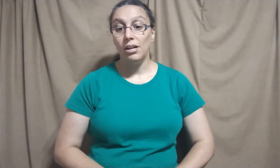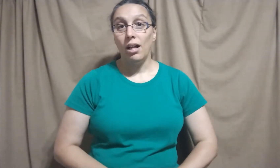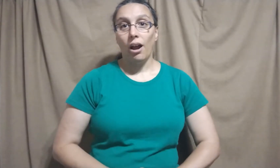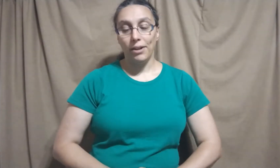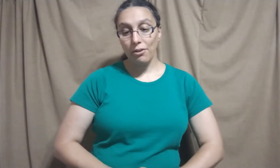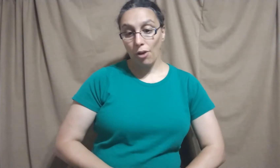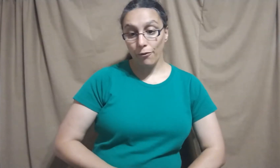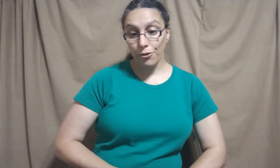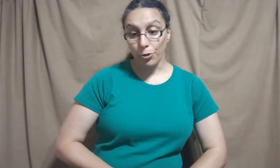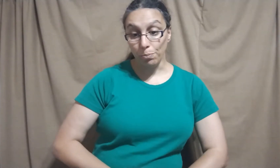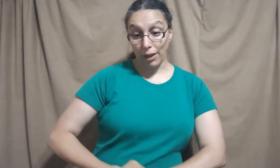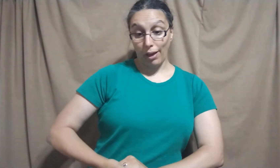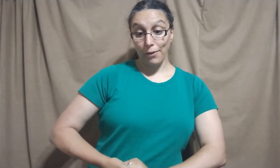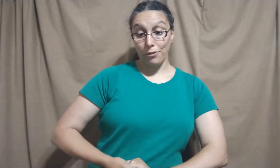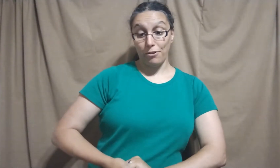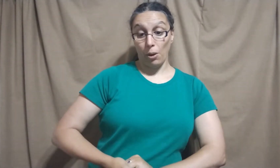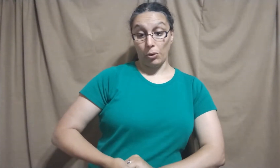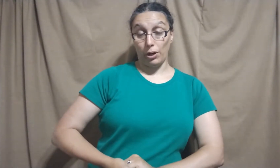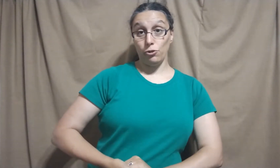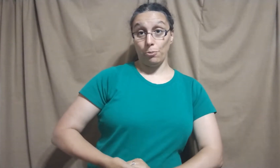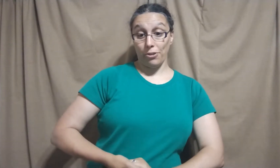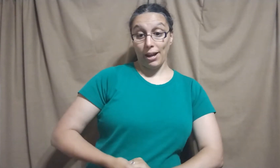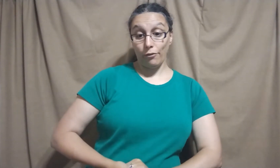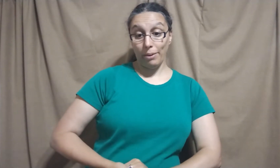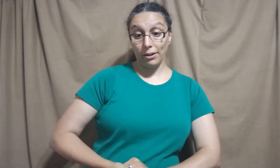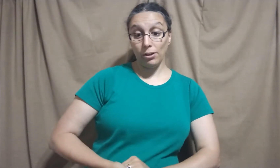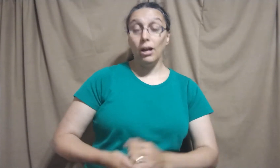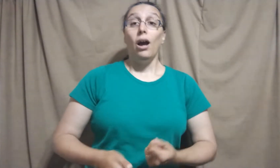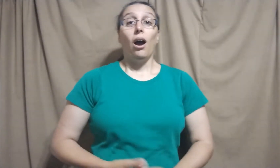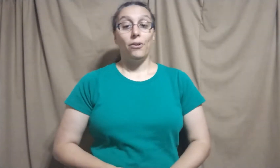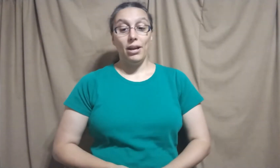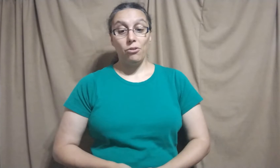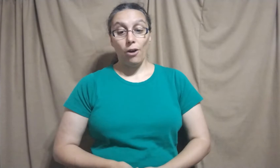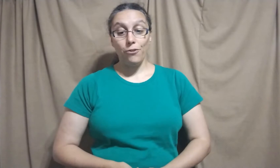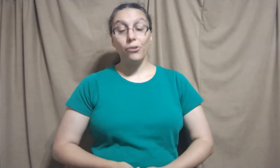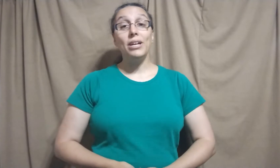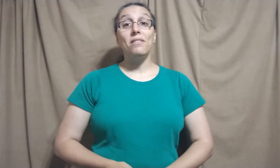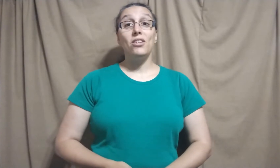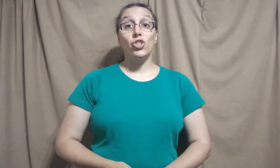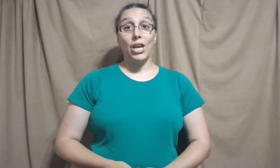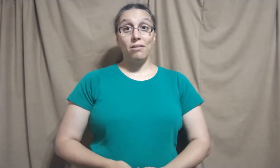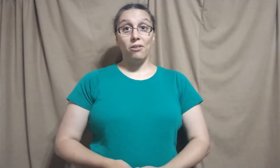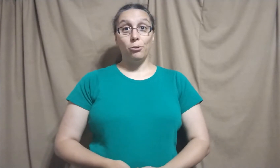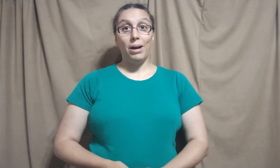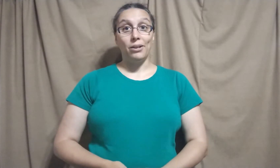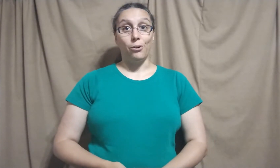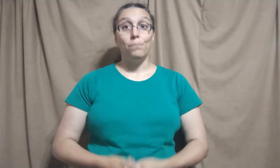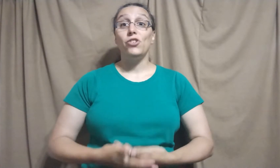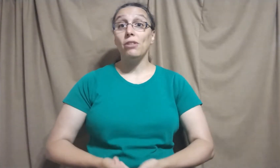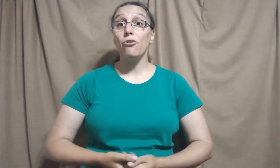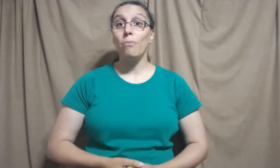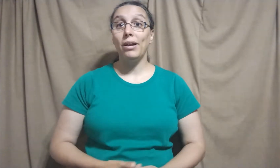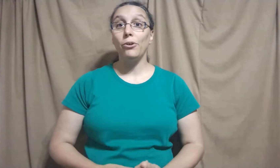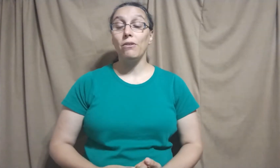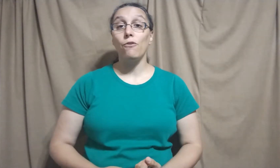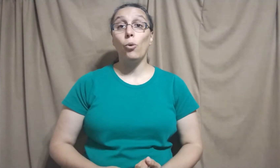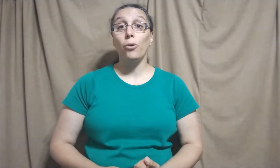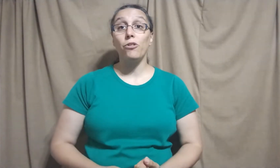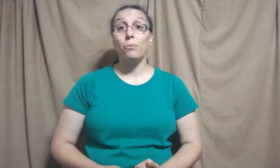Our next officer, oops, I lied. This is not 100% alphabetical. Our next officer is the chancellor minor. Chancellor minor is, of course, the